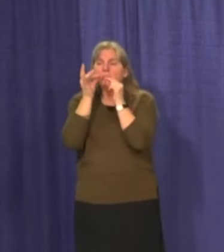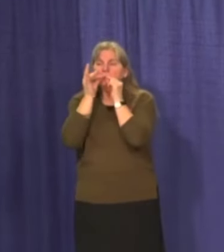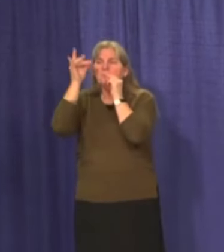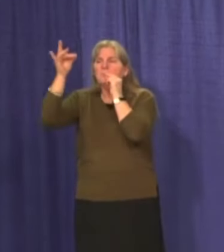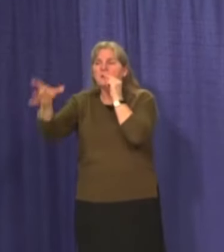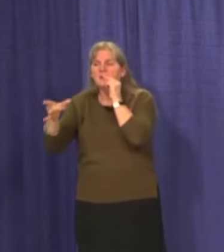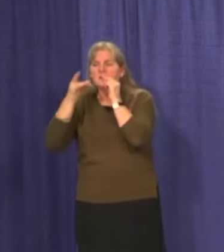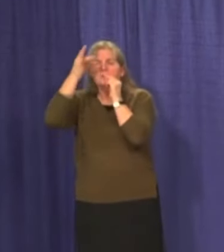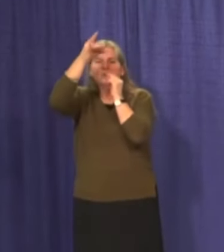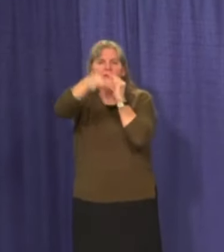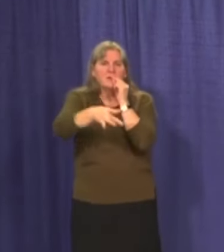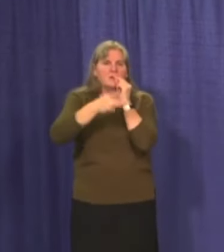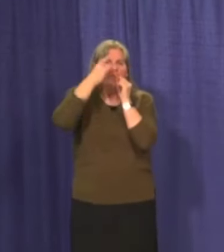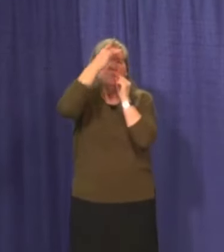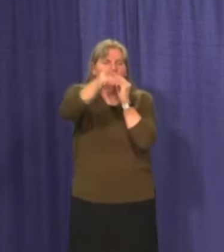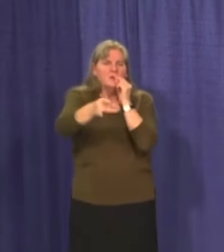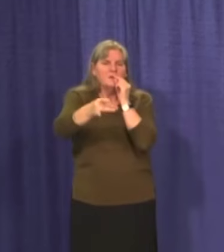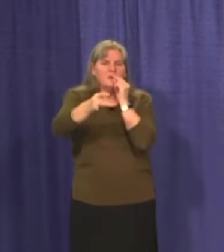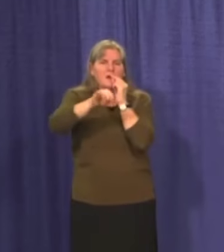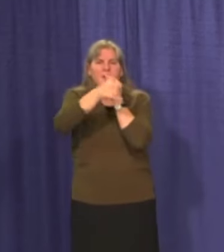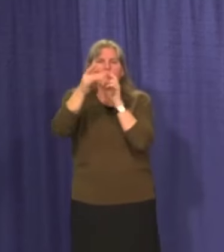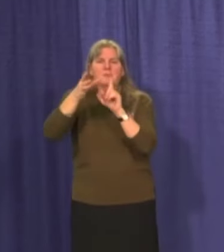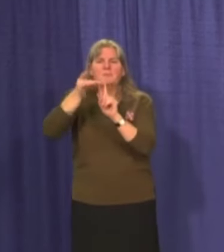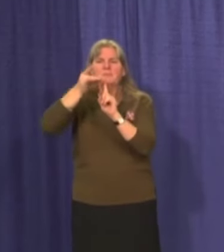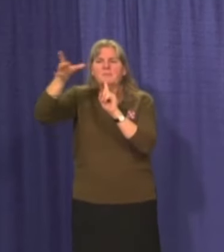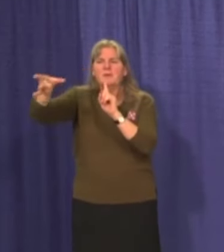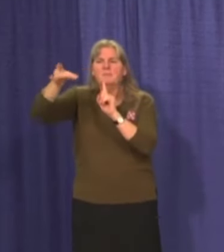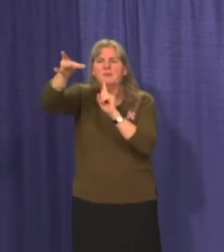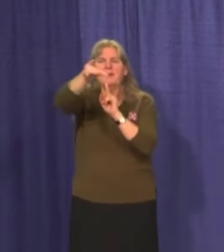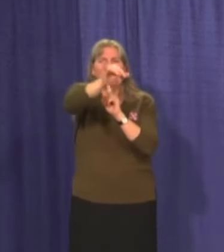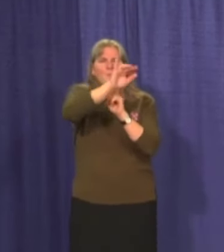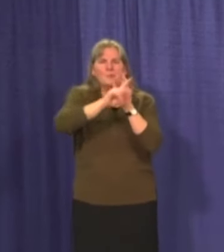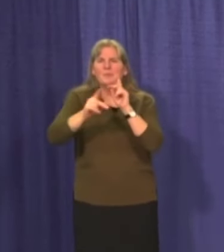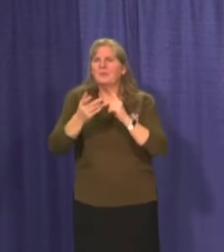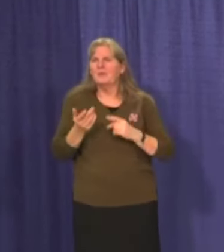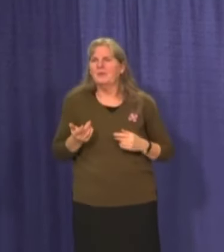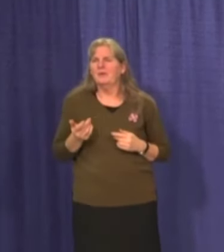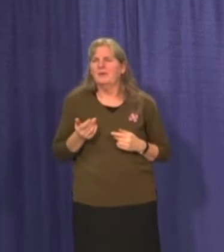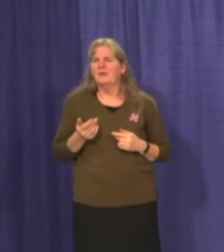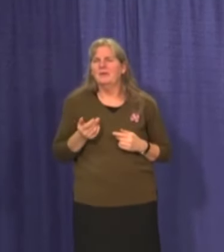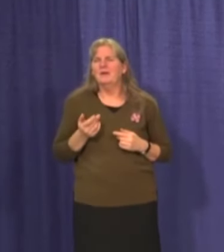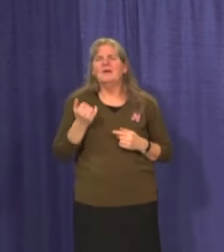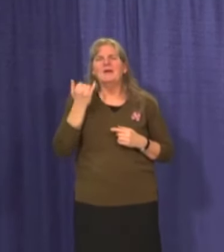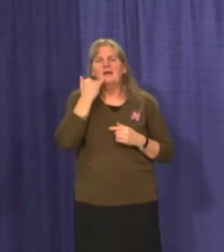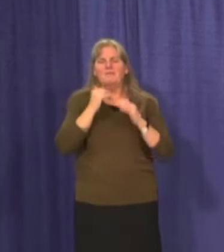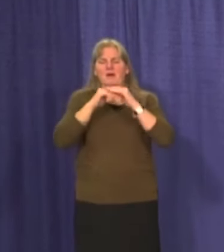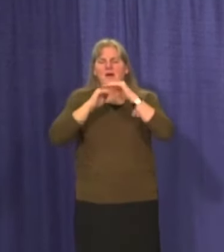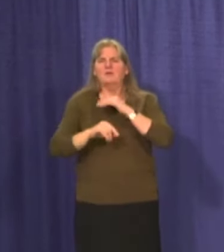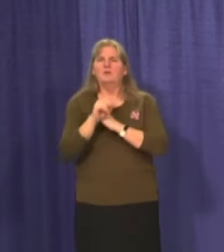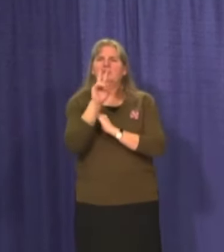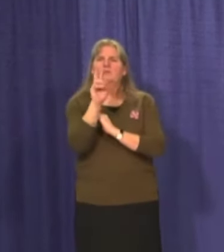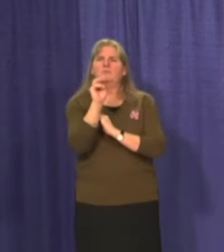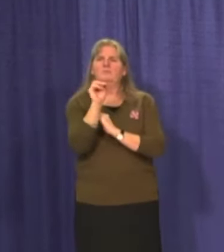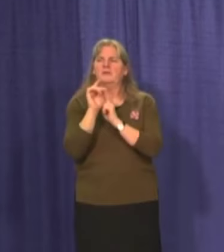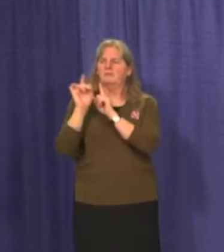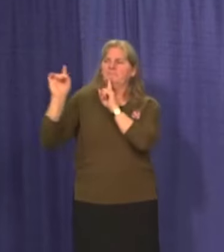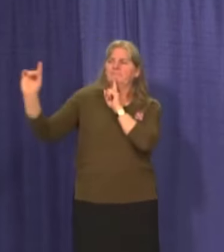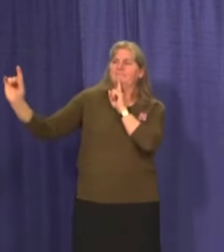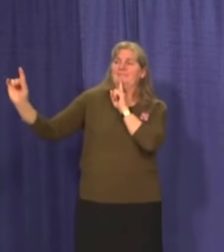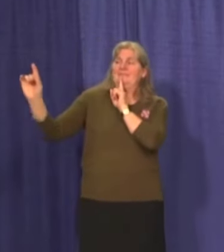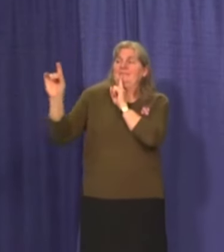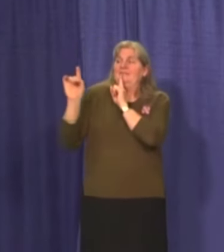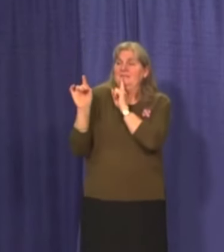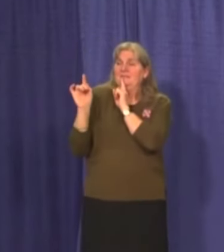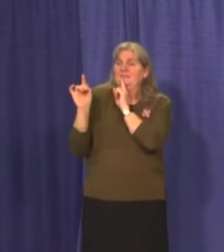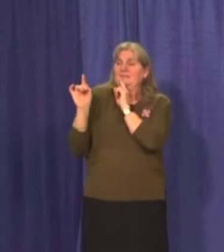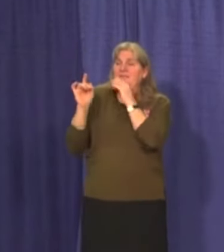transmission, um, between, between people, especially when that, that two meter distance is, um, is,